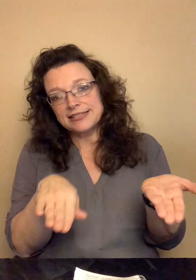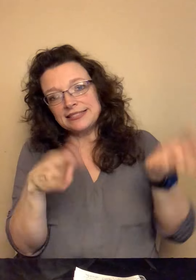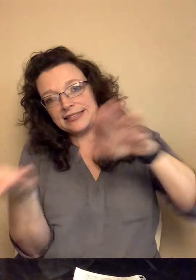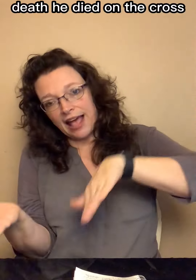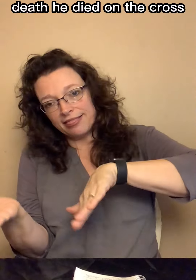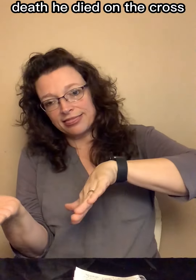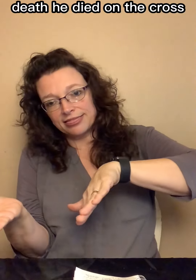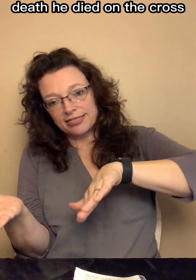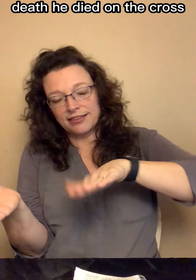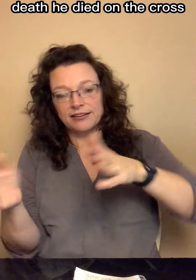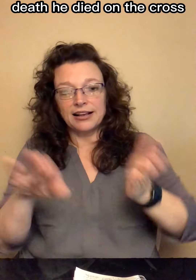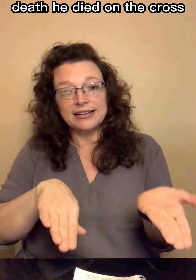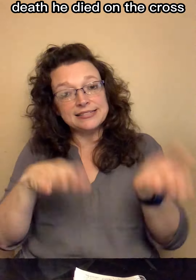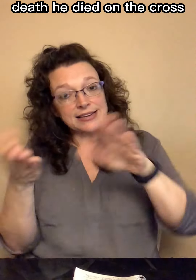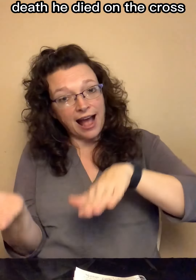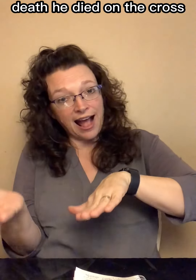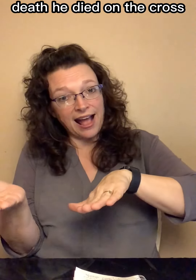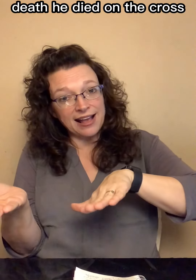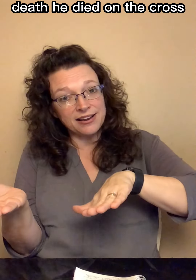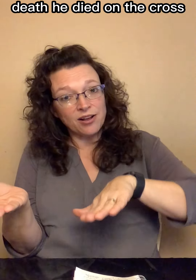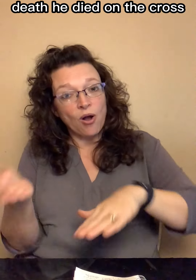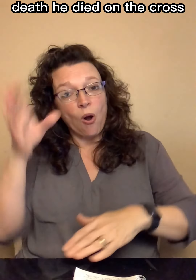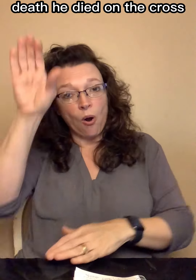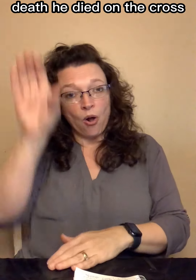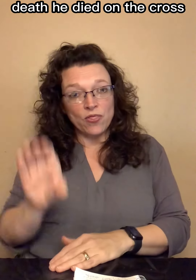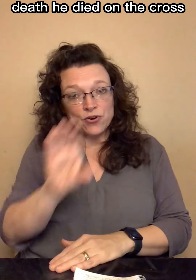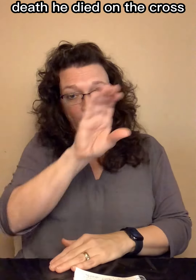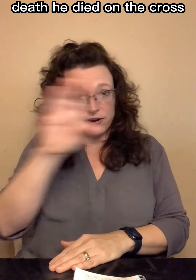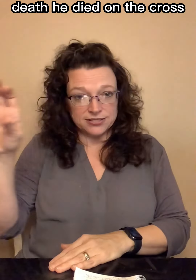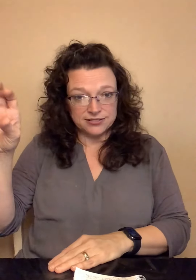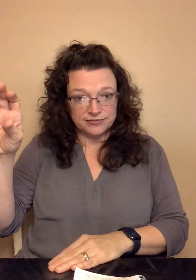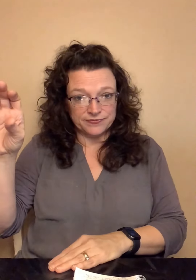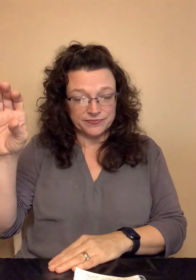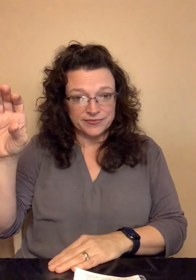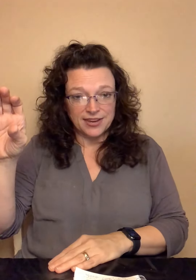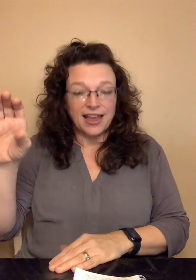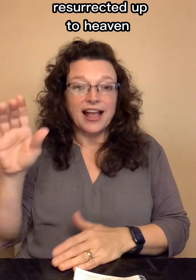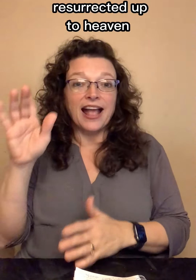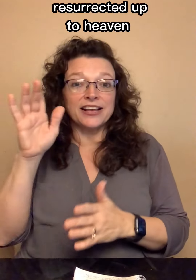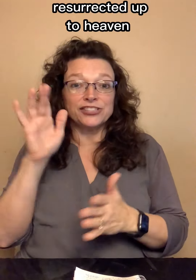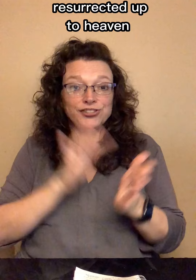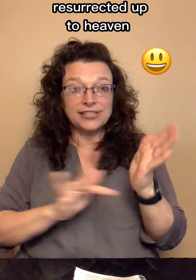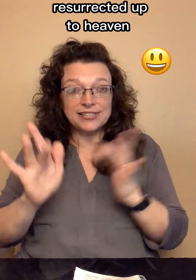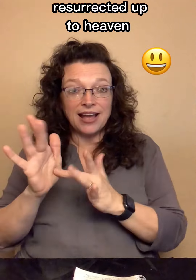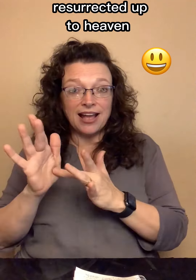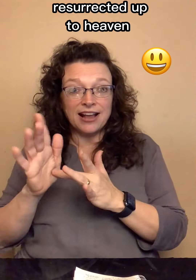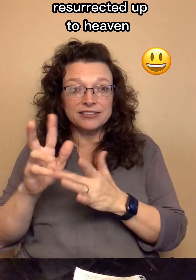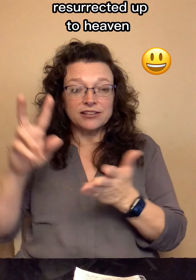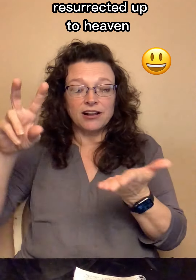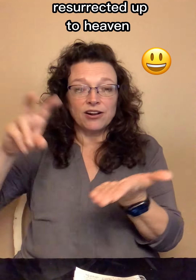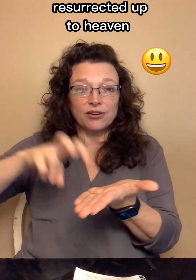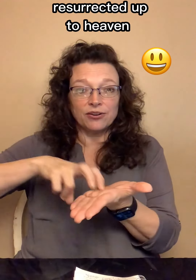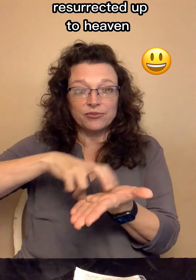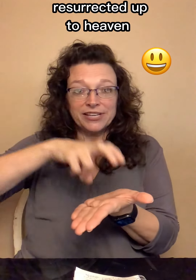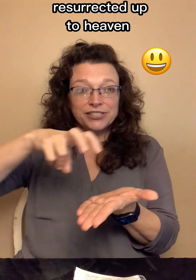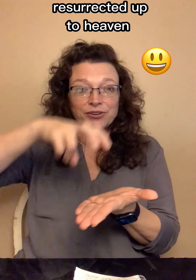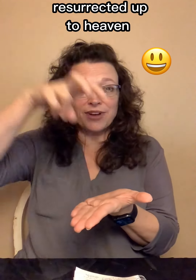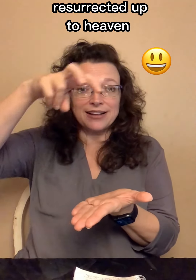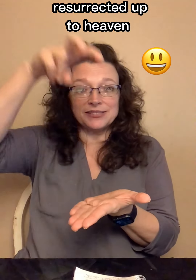Death. He died on the cross. Death. And Jesus resurrected